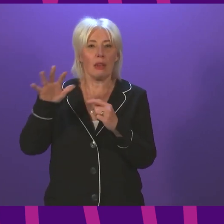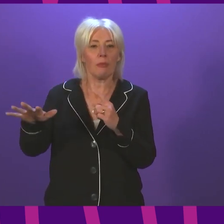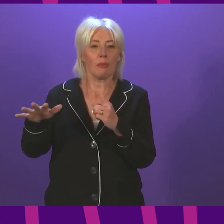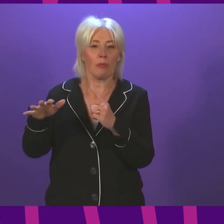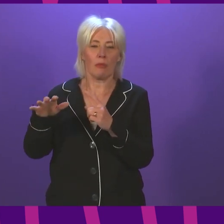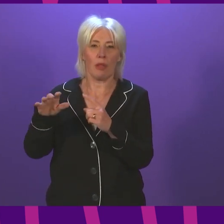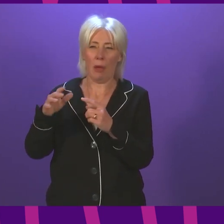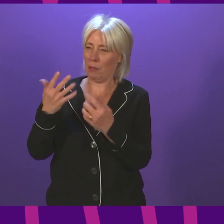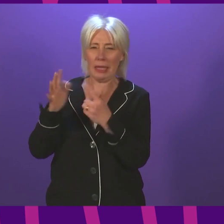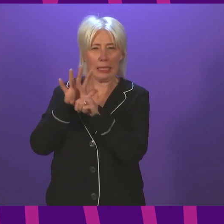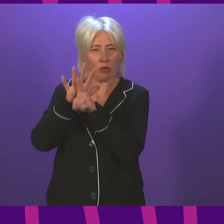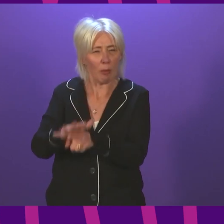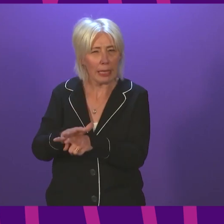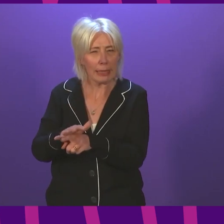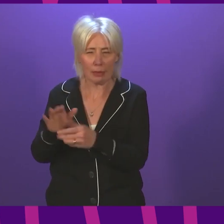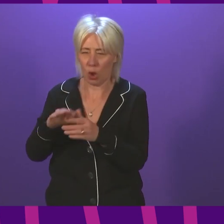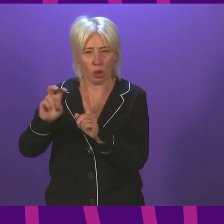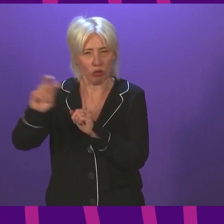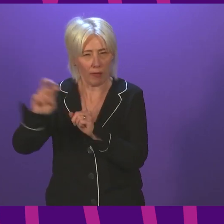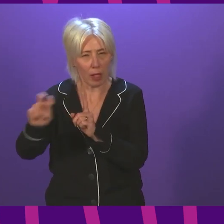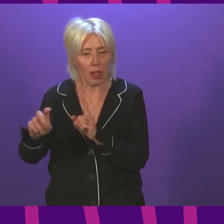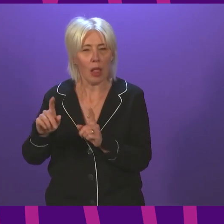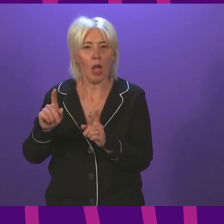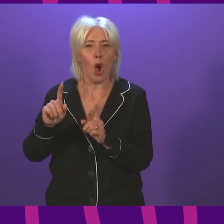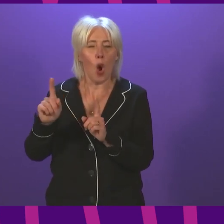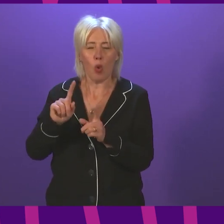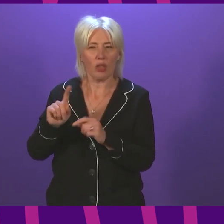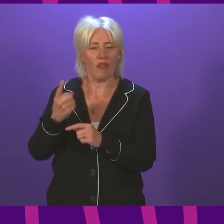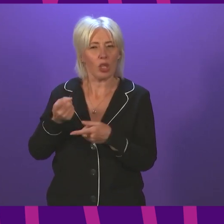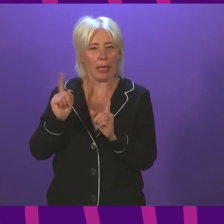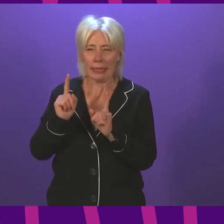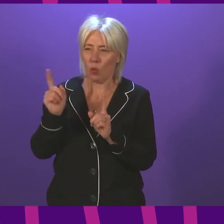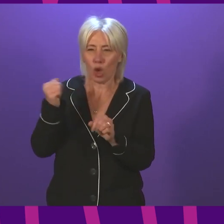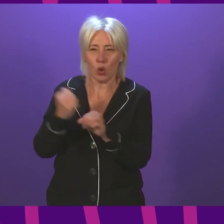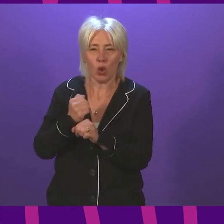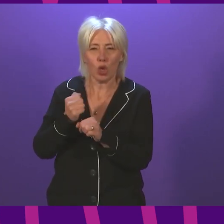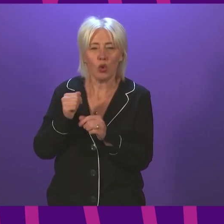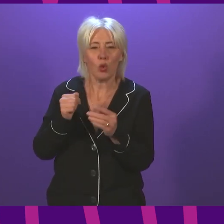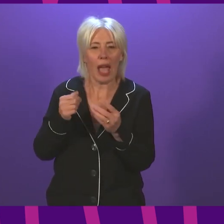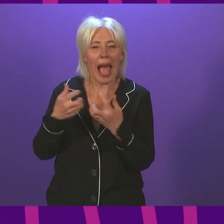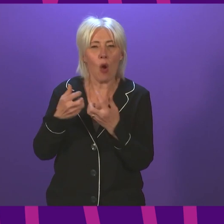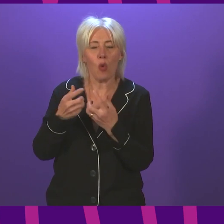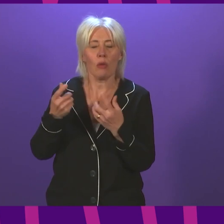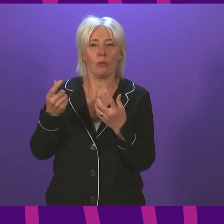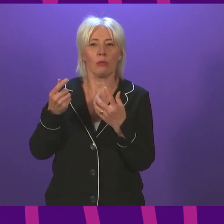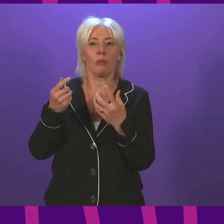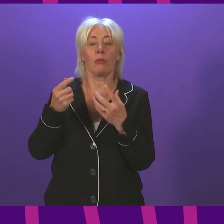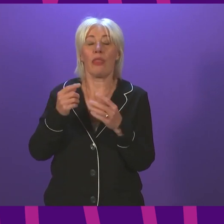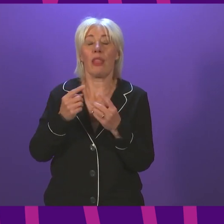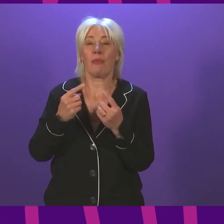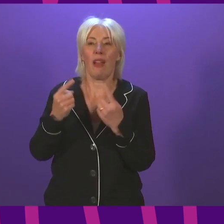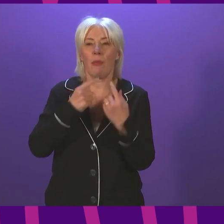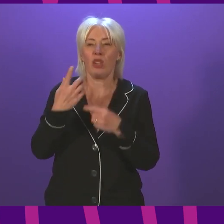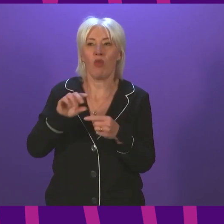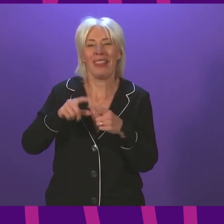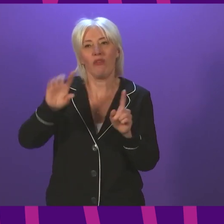Can the First Minister give the Chamber a progress update on the steps it has taken to improve transfer of international and cross-border data